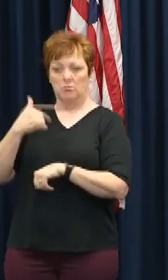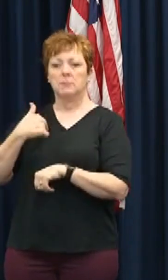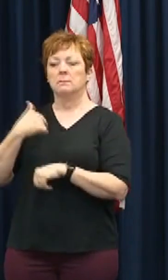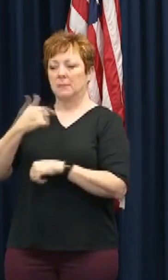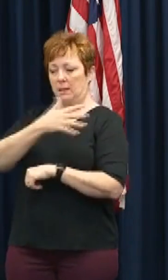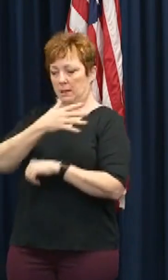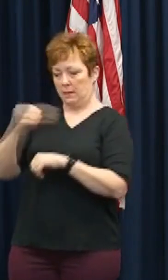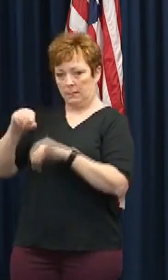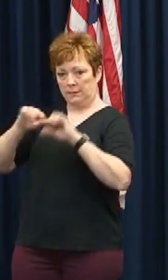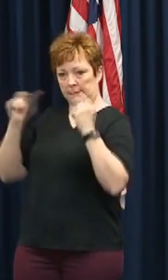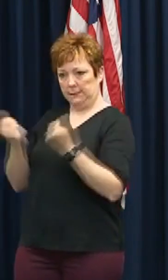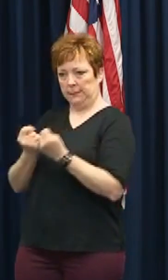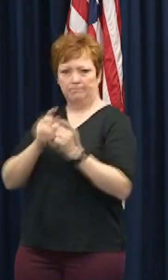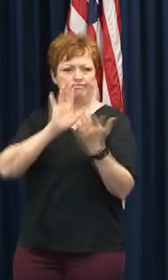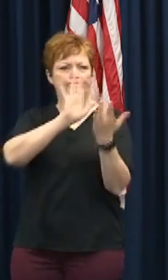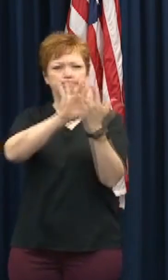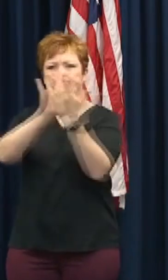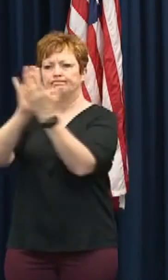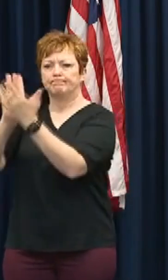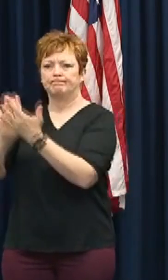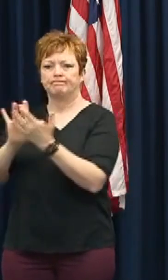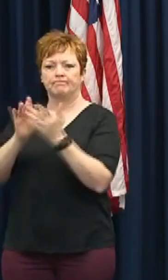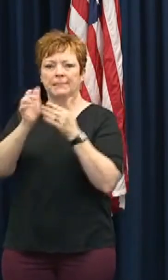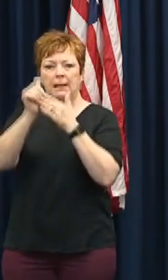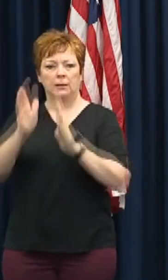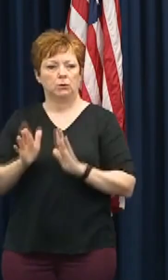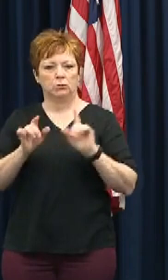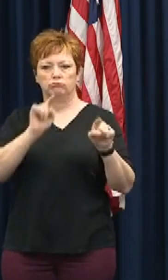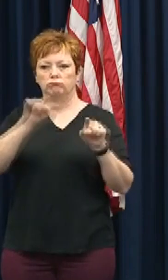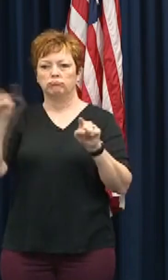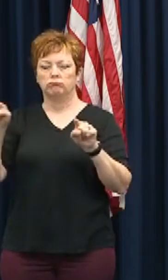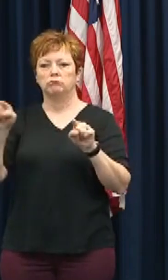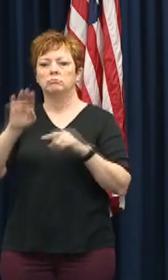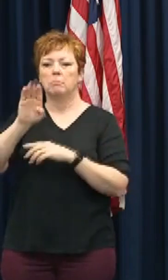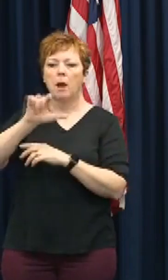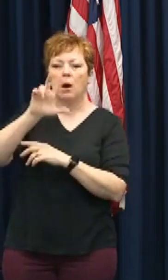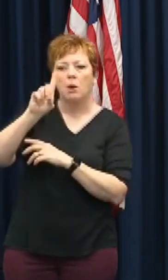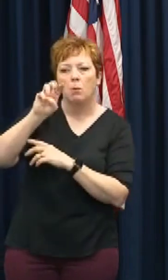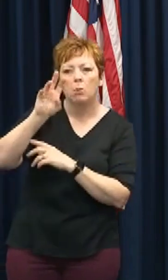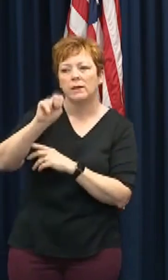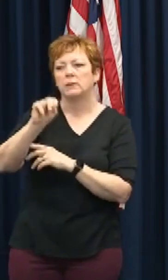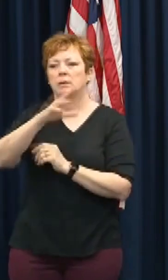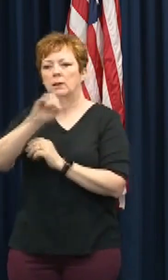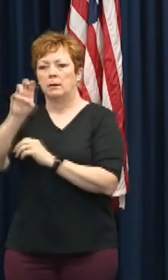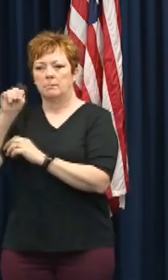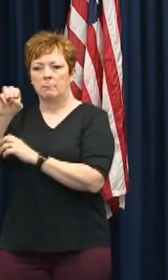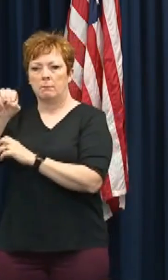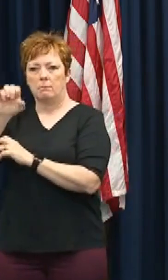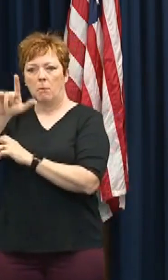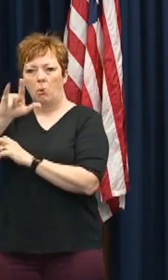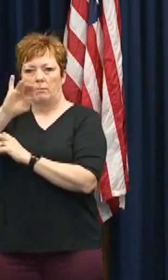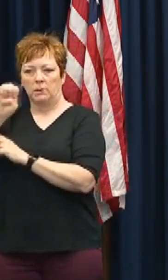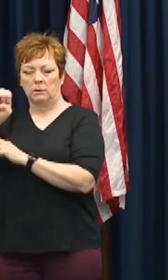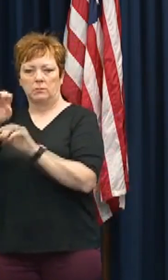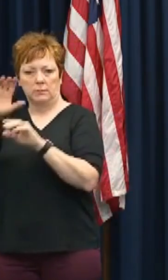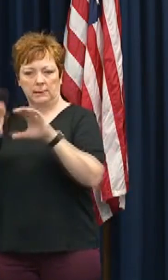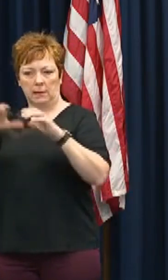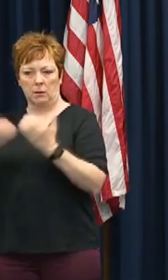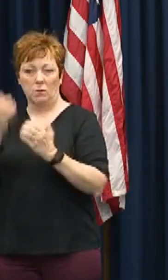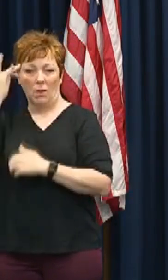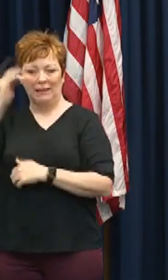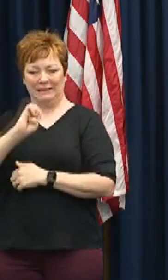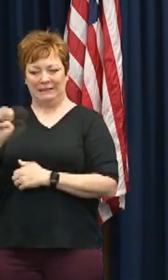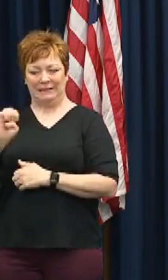out to leaders in Baldwin and Mobile Counties, knowing that the eastern side of a hurricane always has the stronger rain,